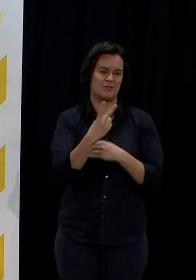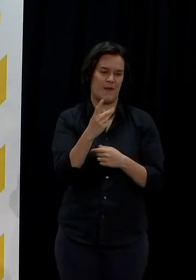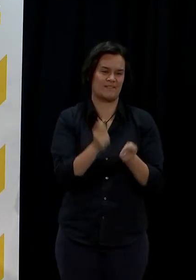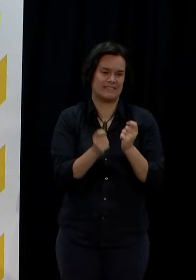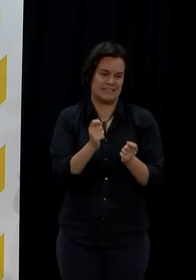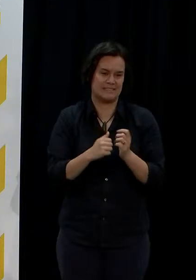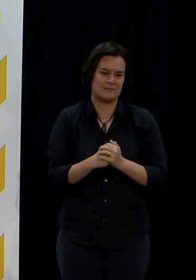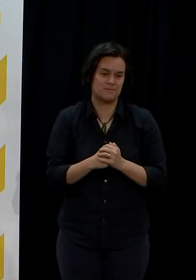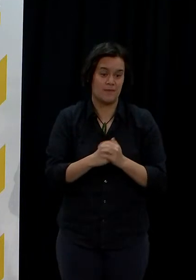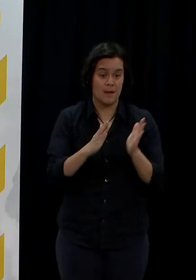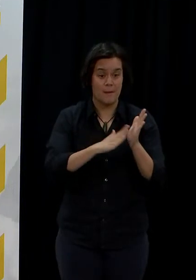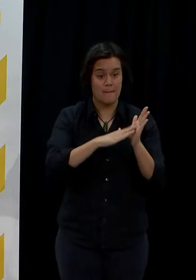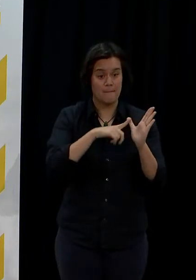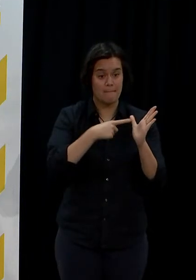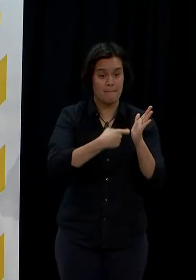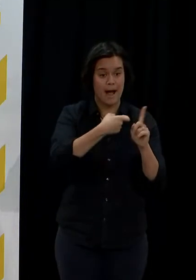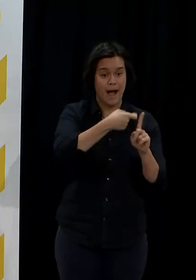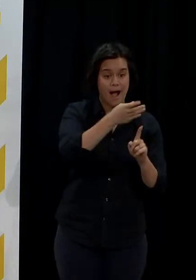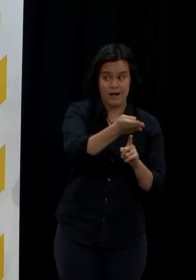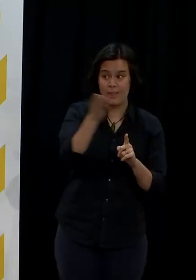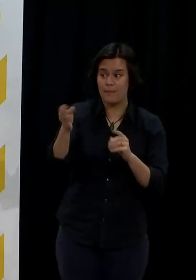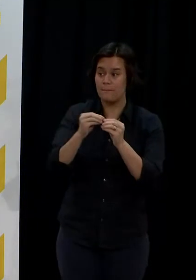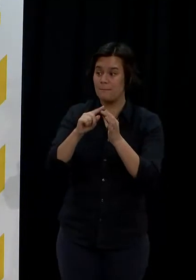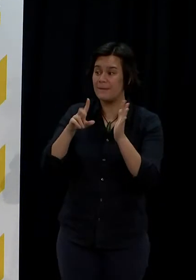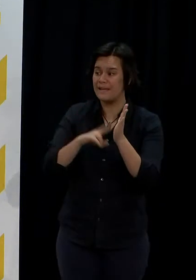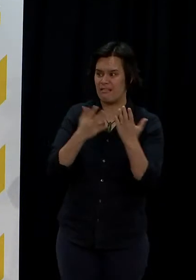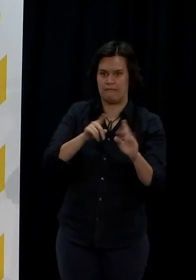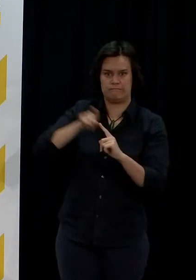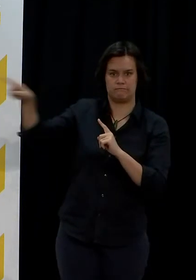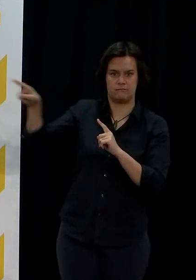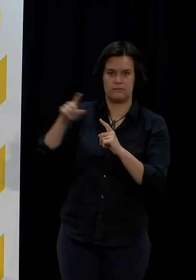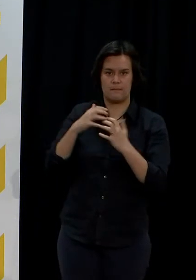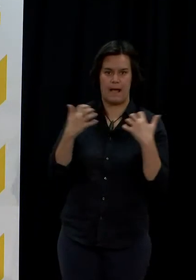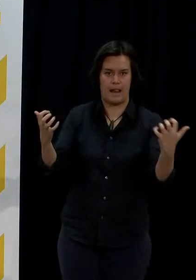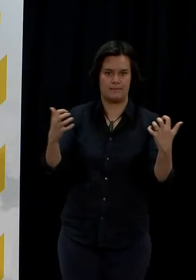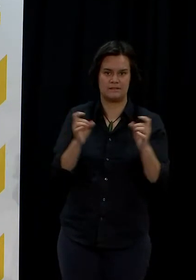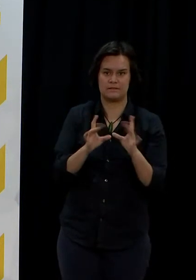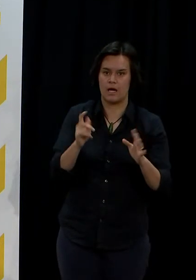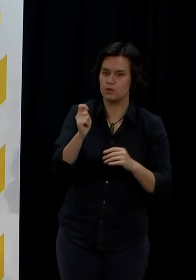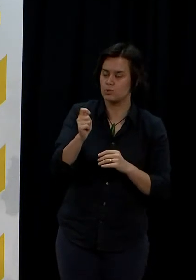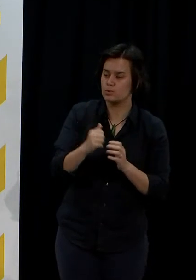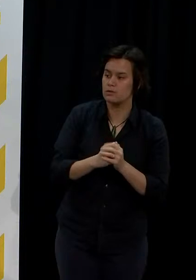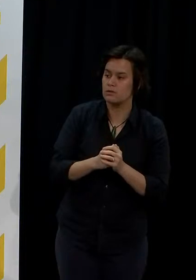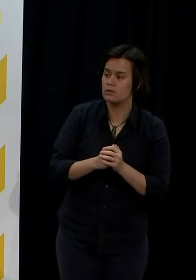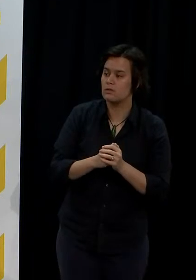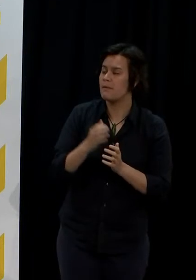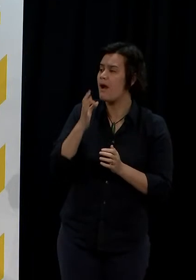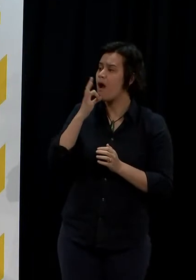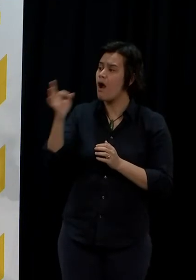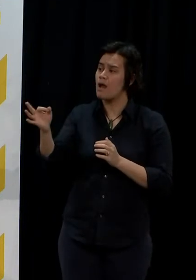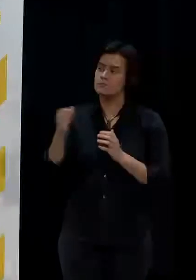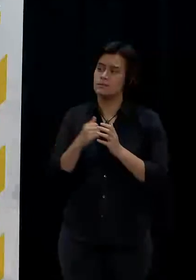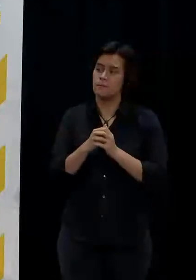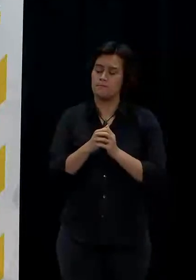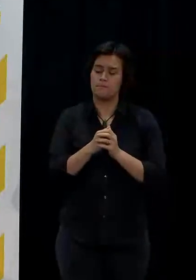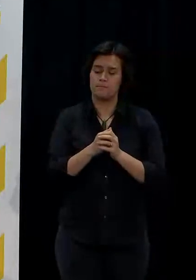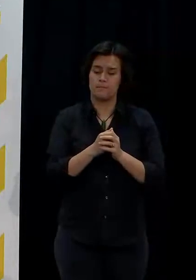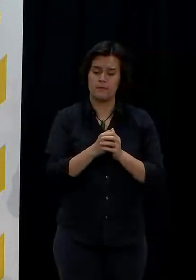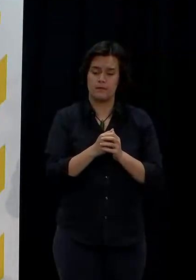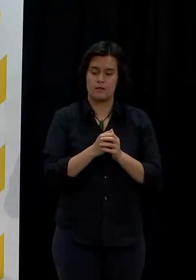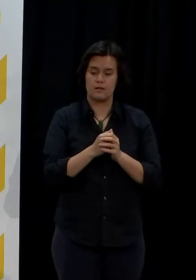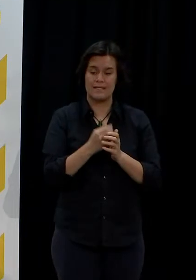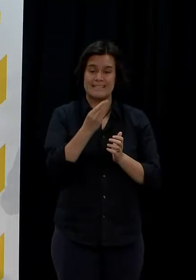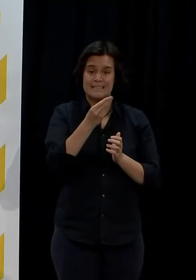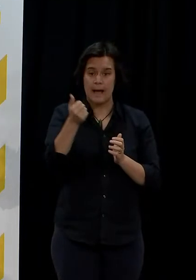Ben, and then I might need to get in the house. Mark. On mandatory record keeping, there's been an open letter signed by a number of